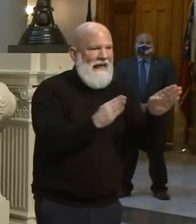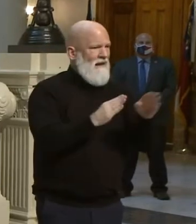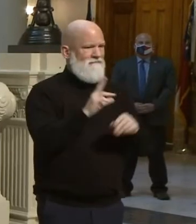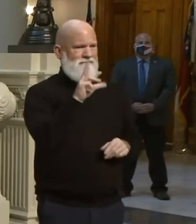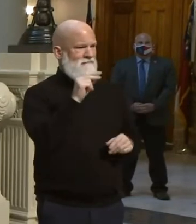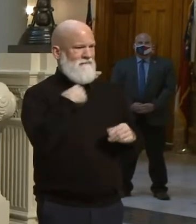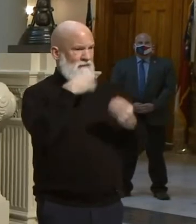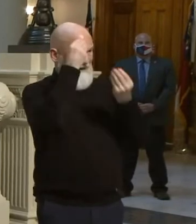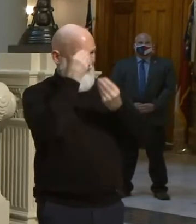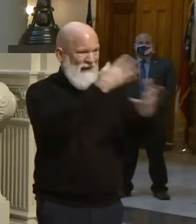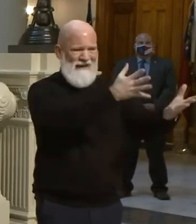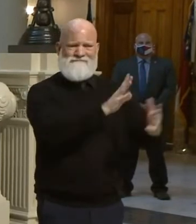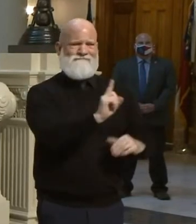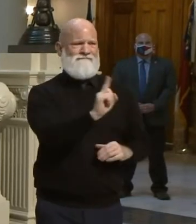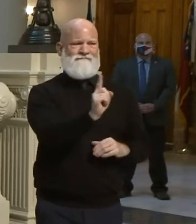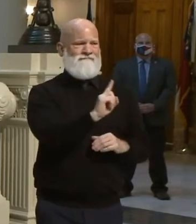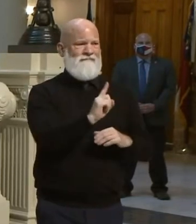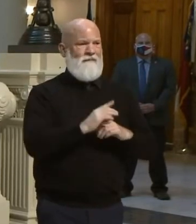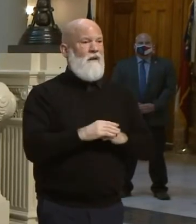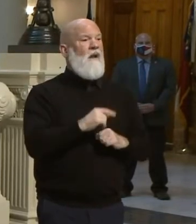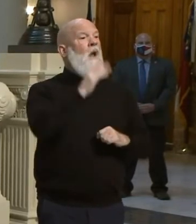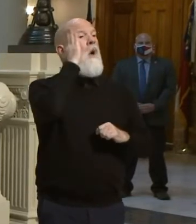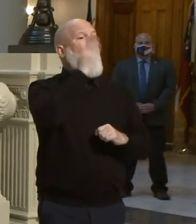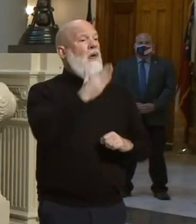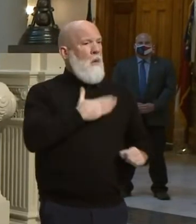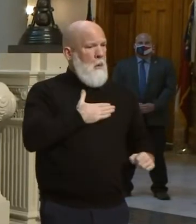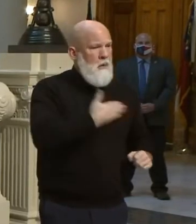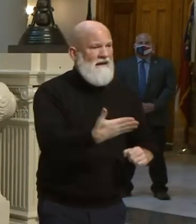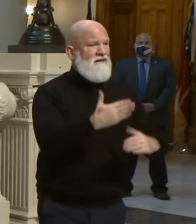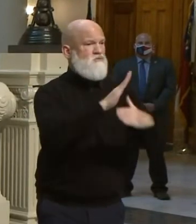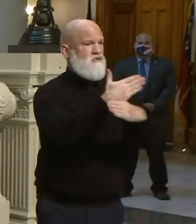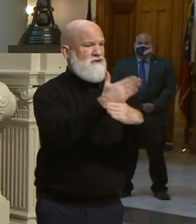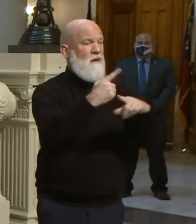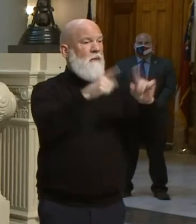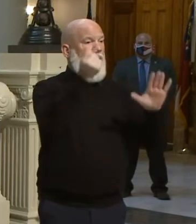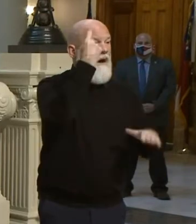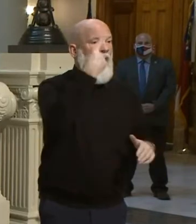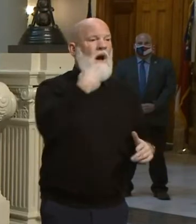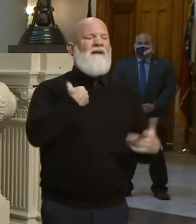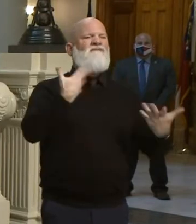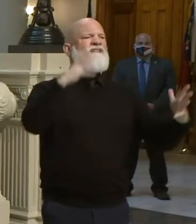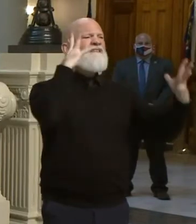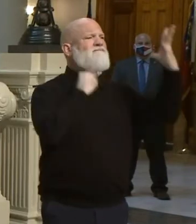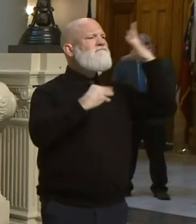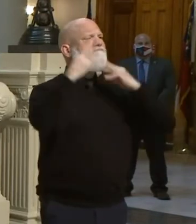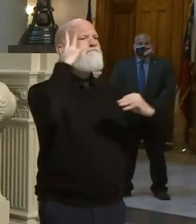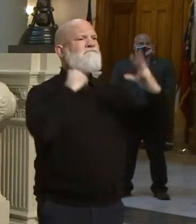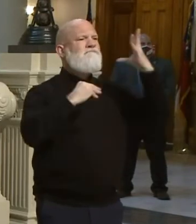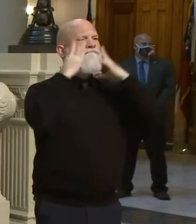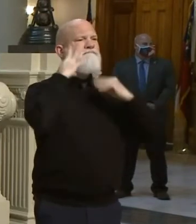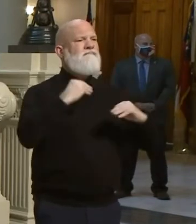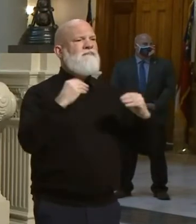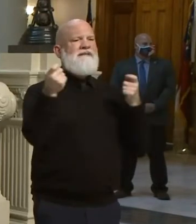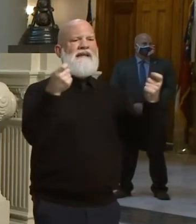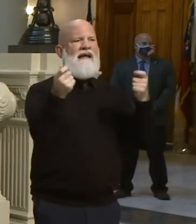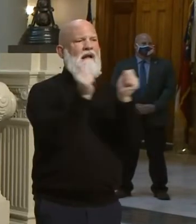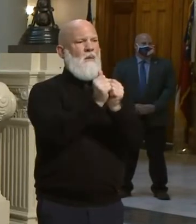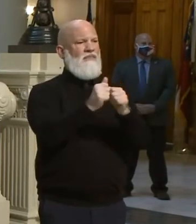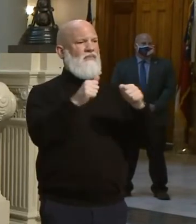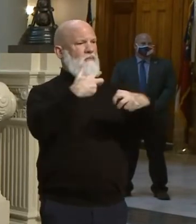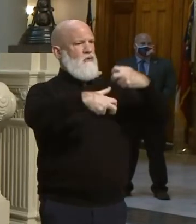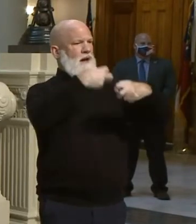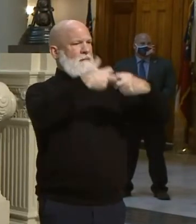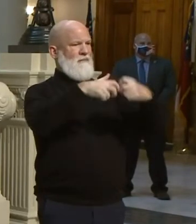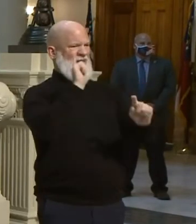are. I will tell you that we have a lot of experience dealing with this issue here in our state. We've